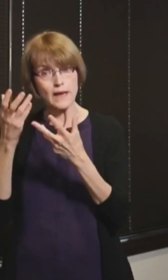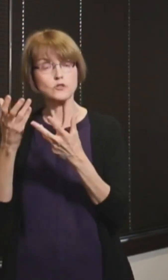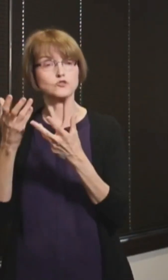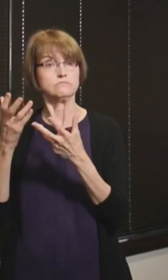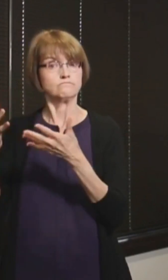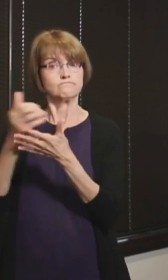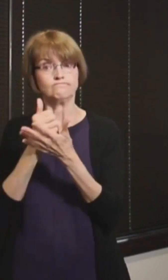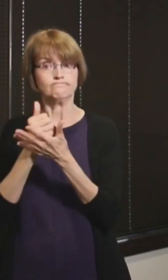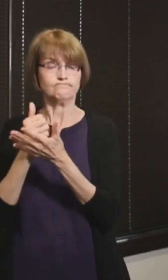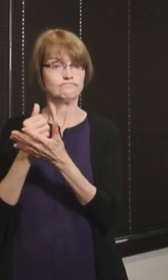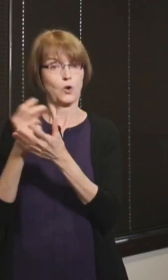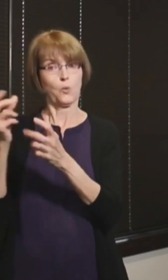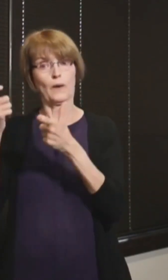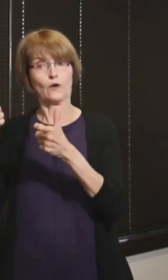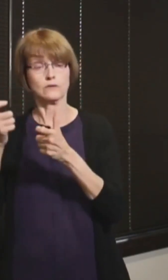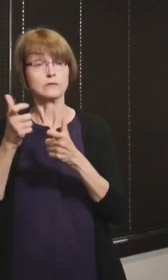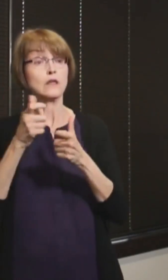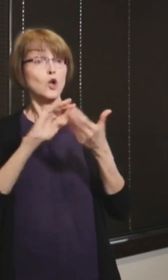tests that go on out in the community.